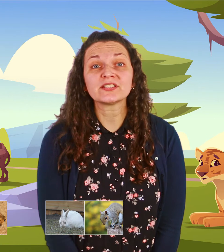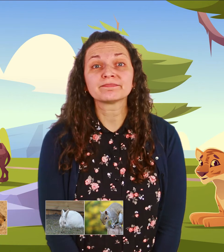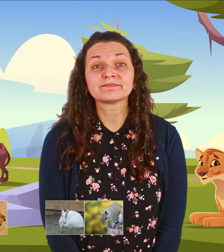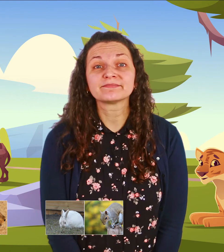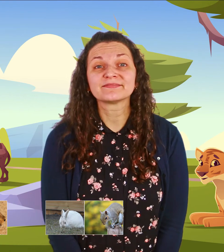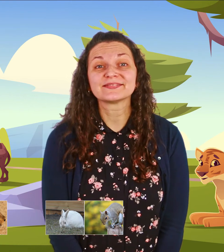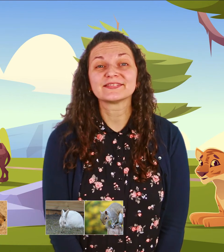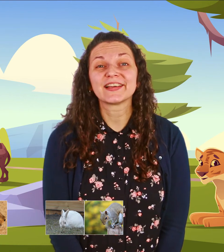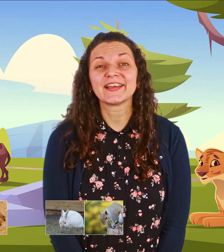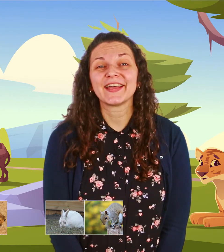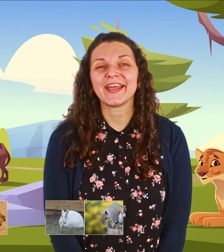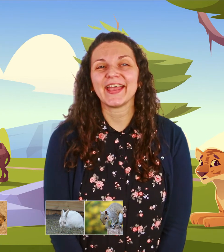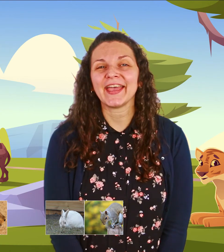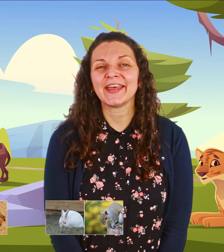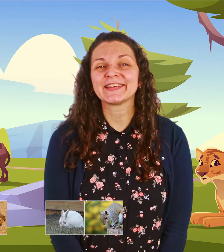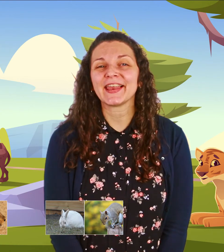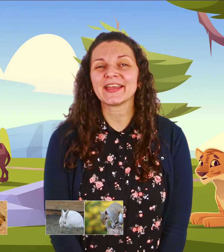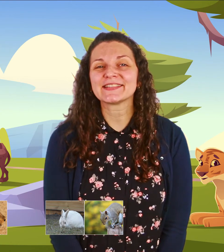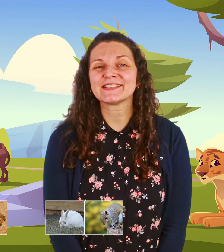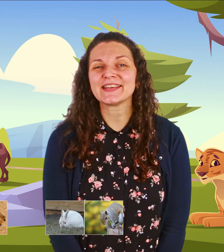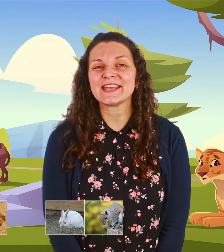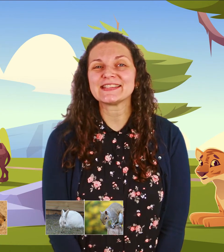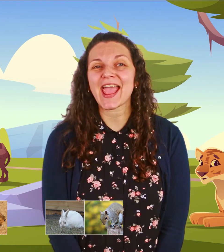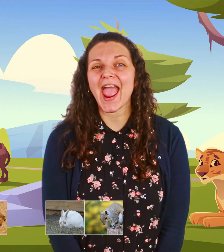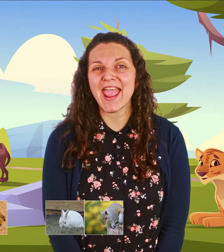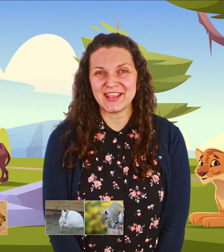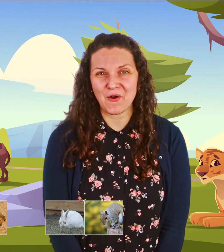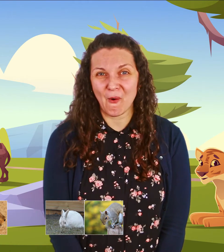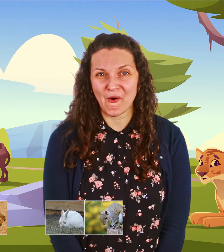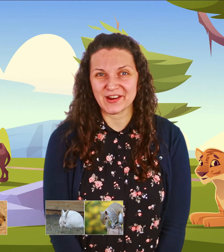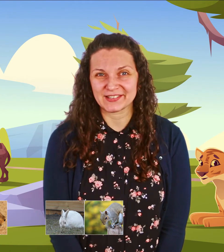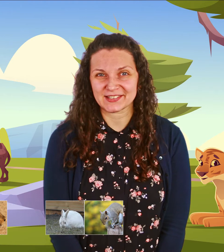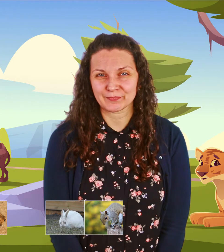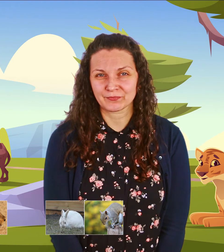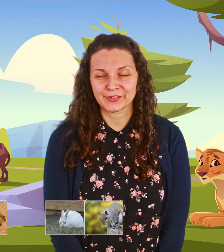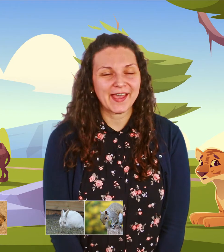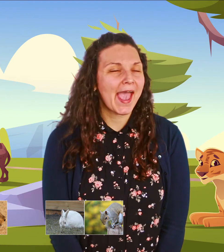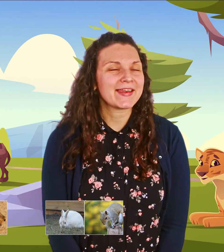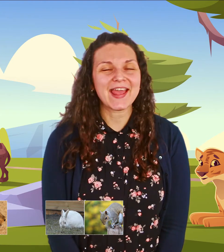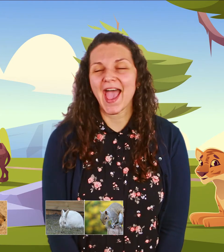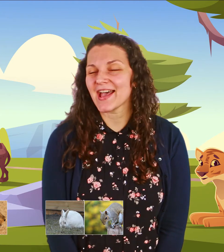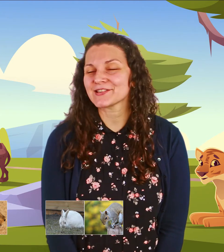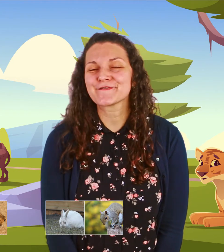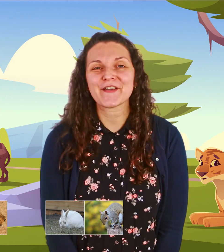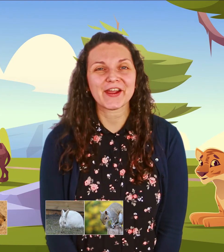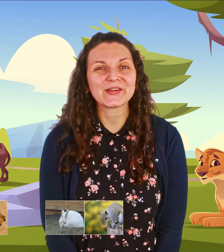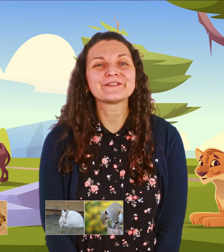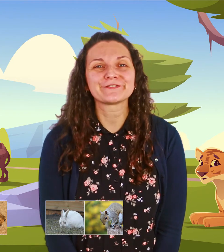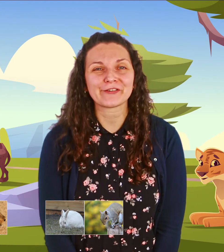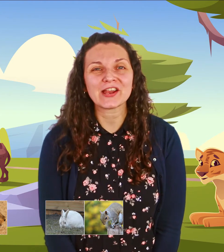and it likes to eat acorns. And it has a very funny